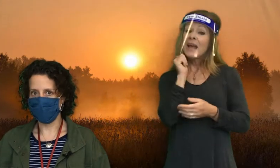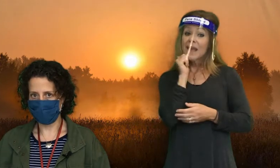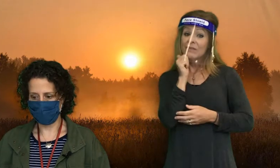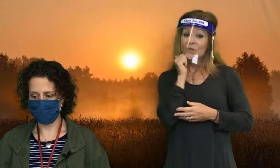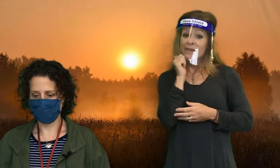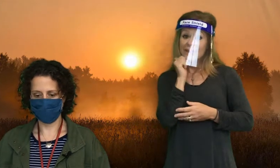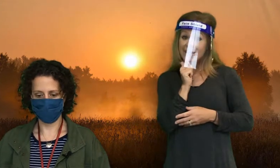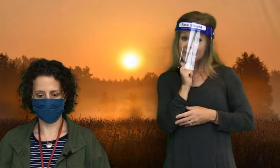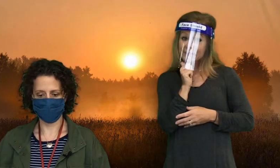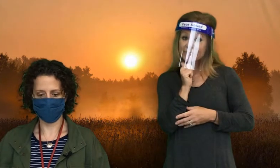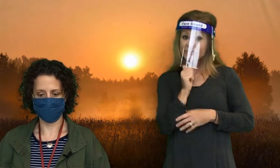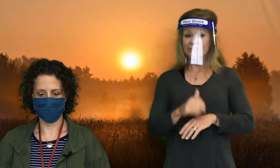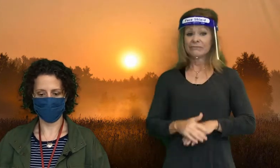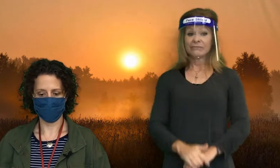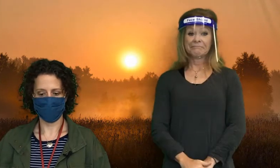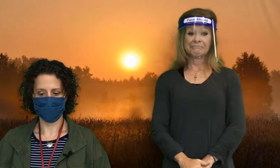day.